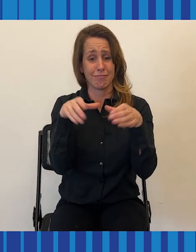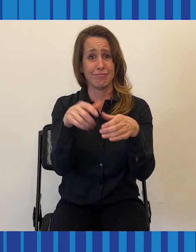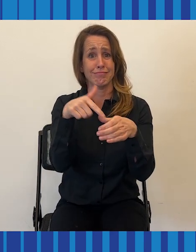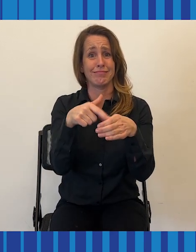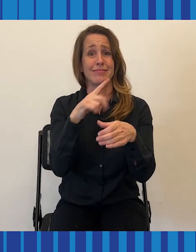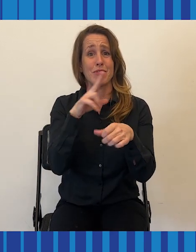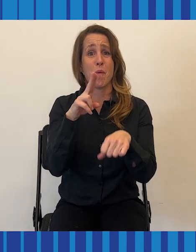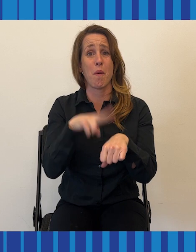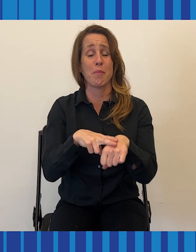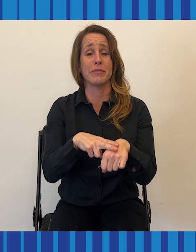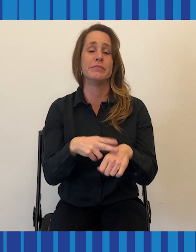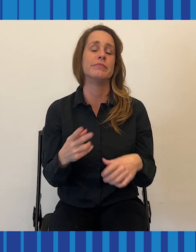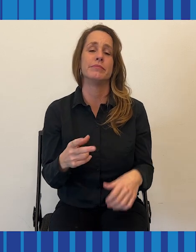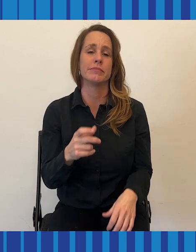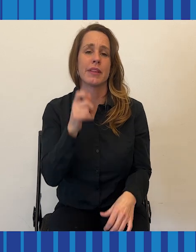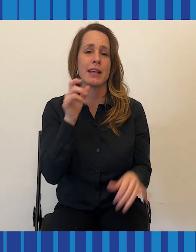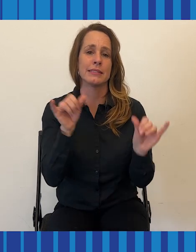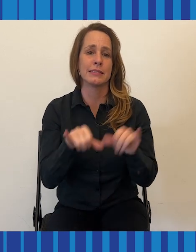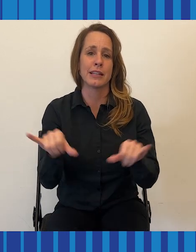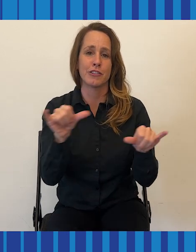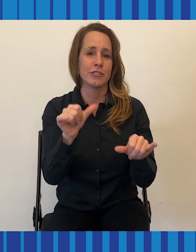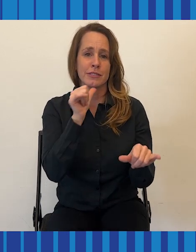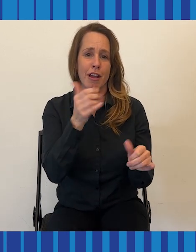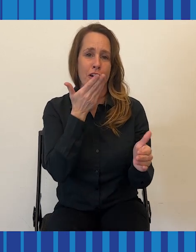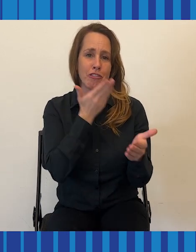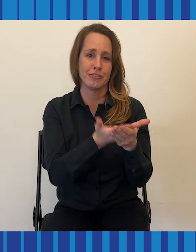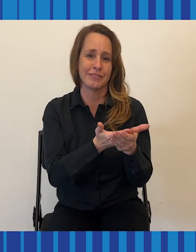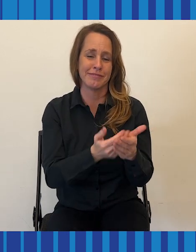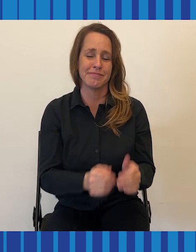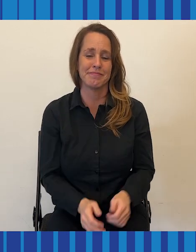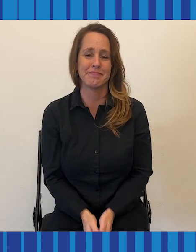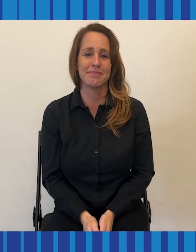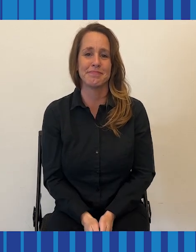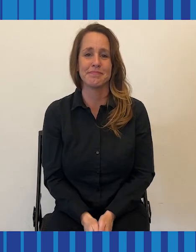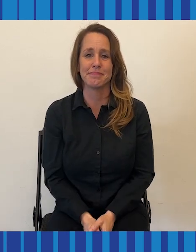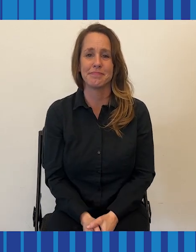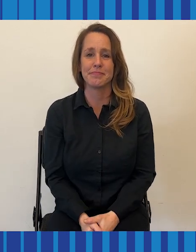So that becomes the standard. And that's not a good thing.